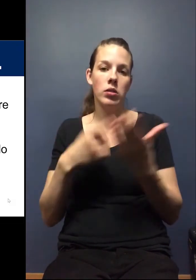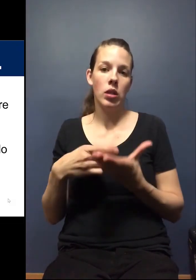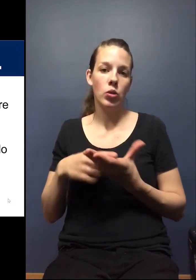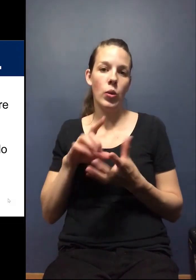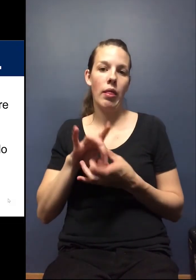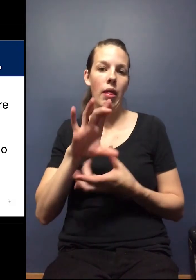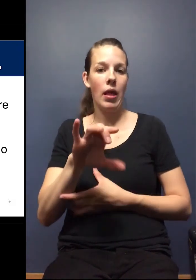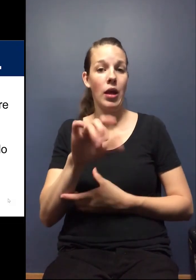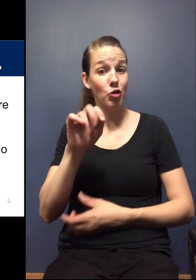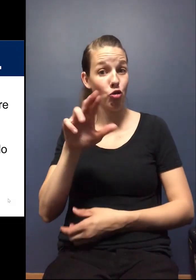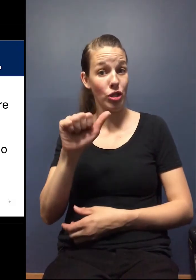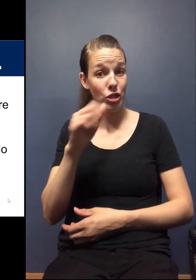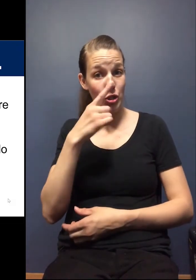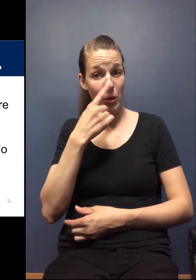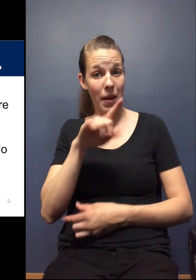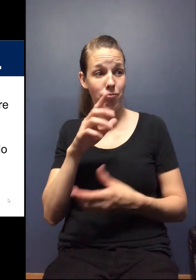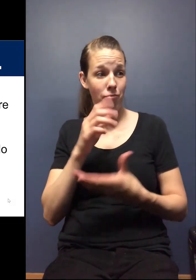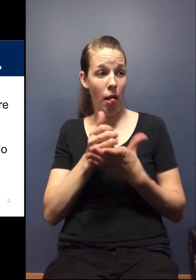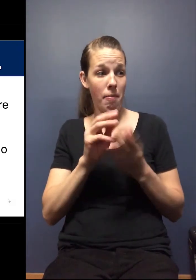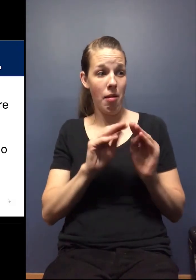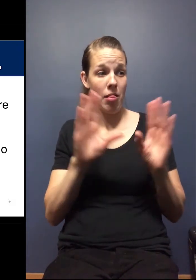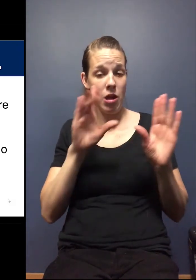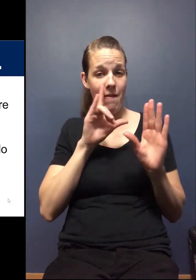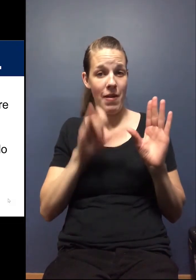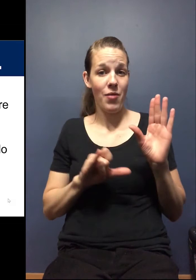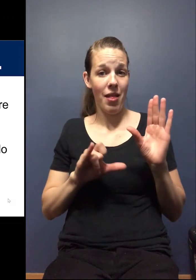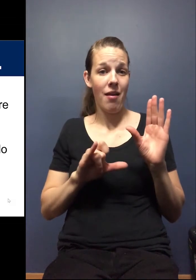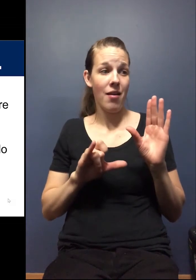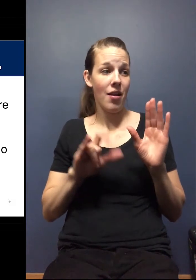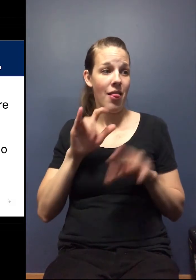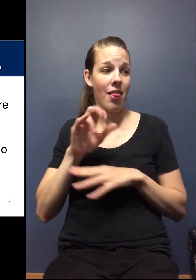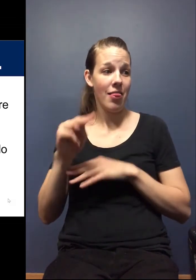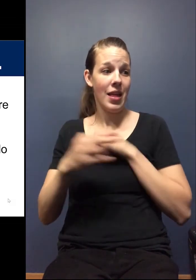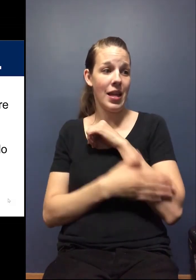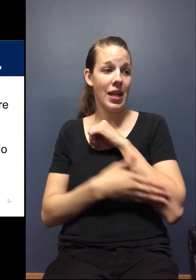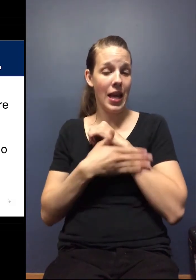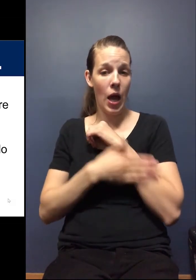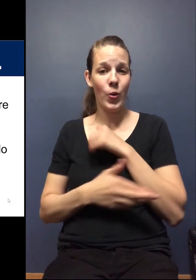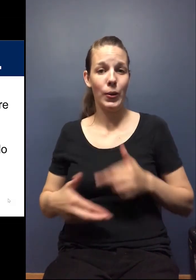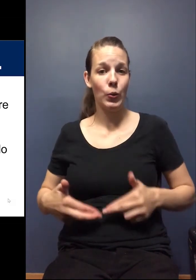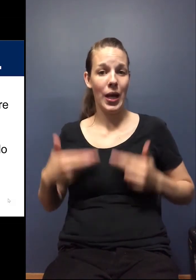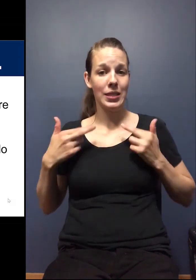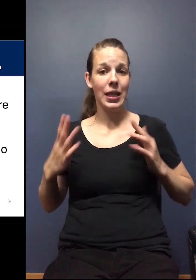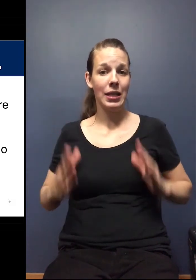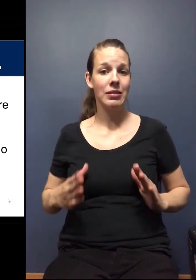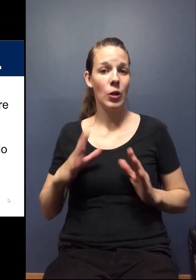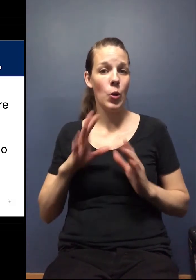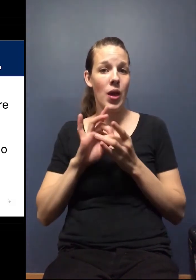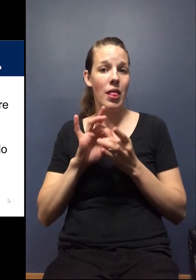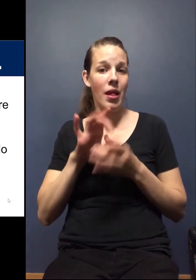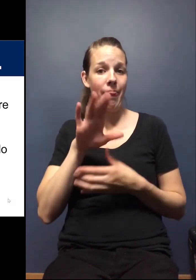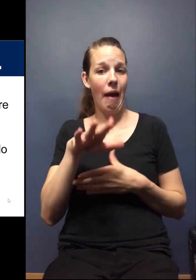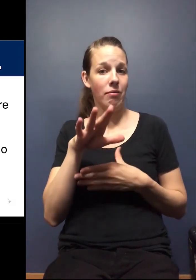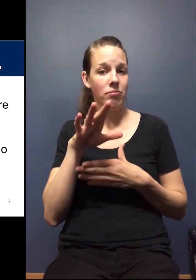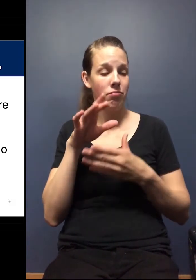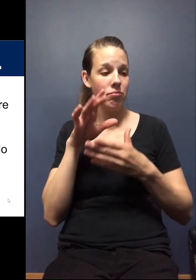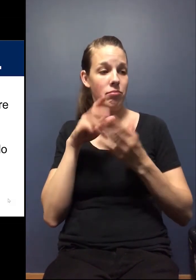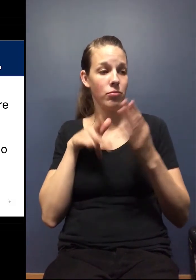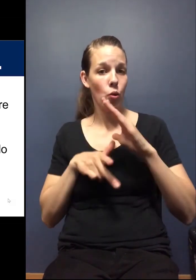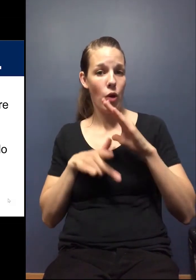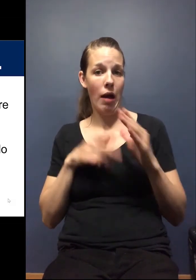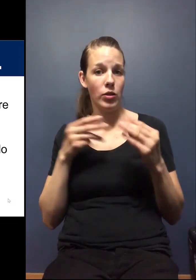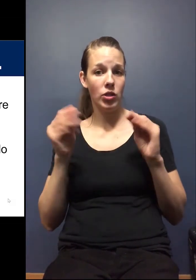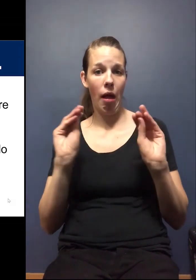one. Tricia, can you help clarify for our Linn County residents, um, around the guidance for garage sales?